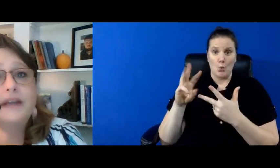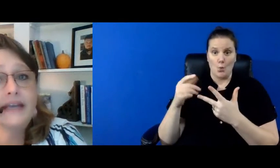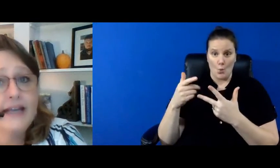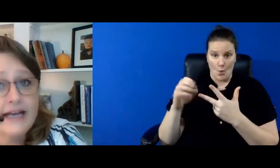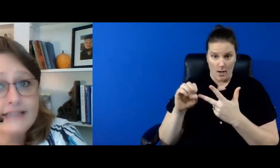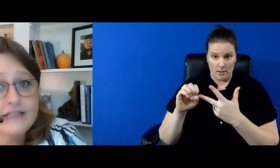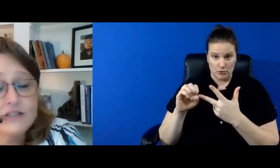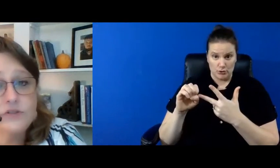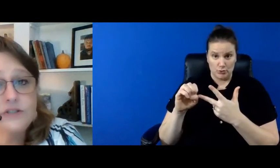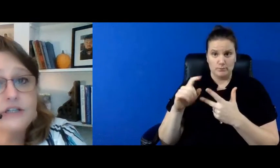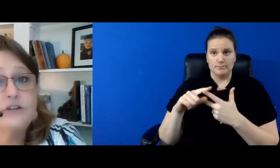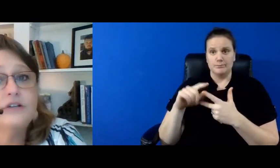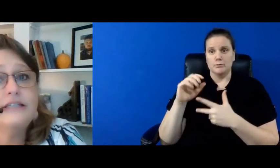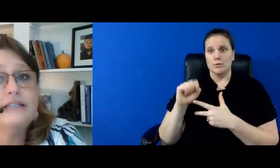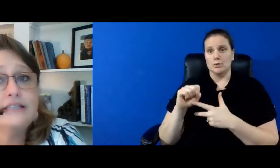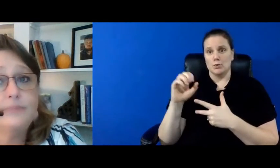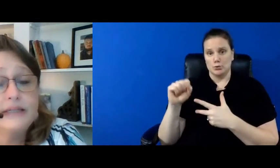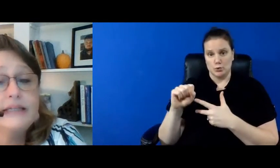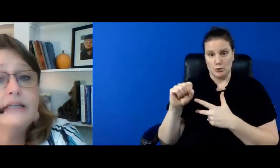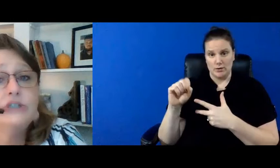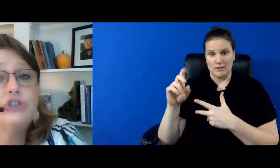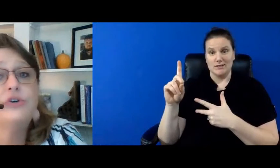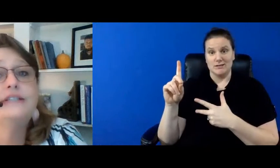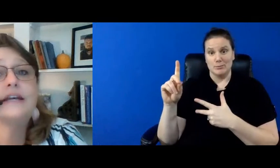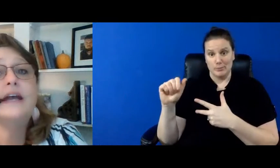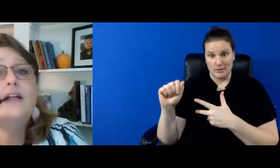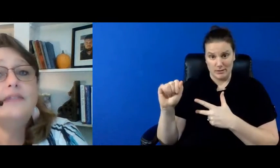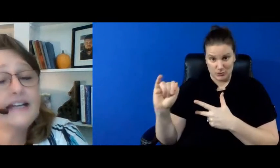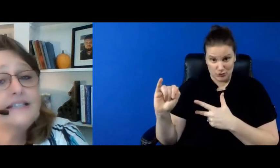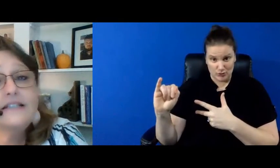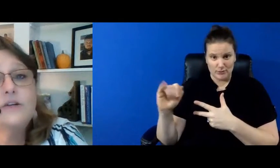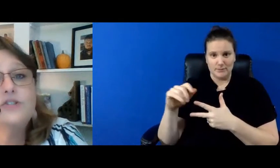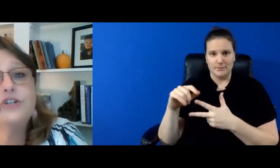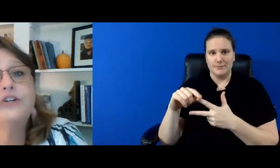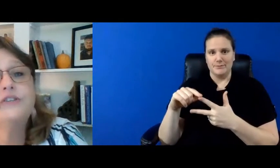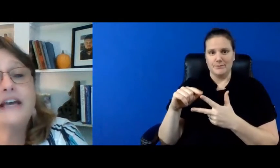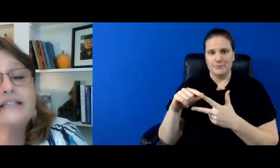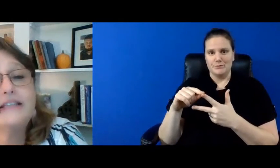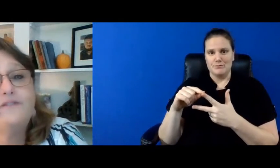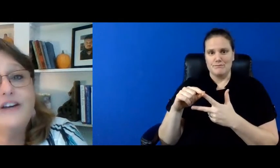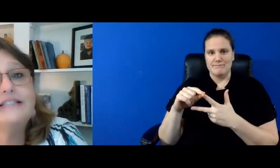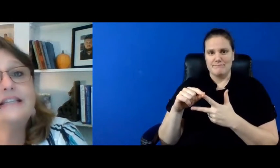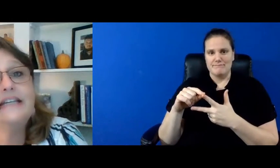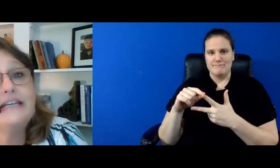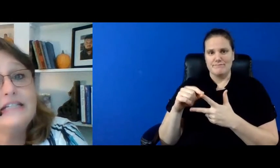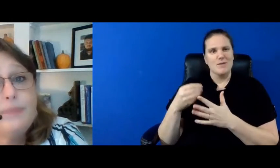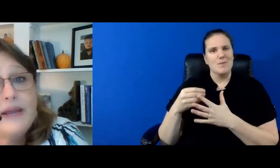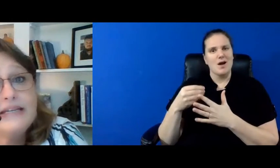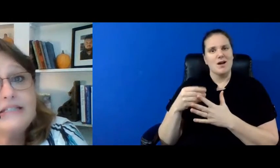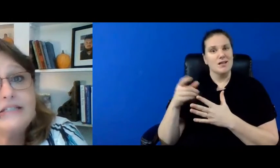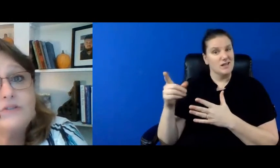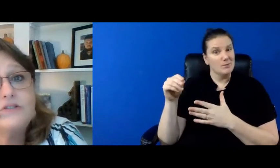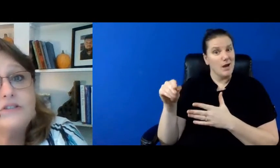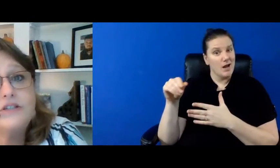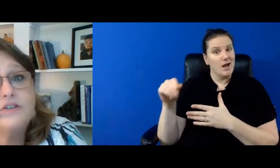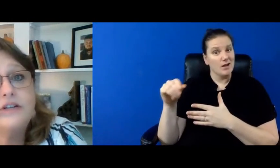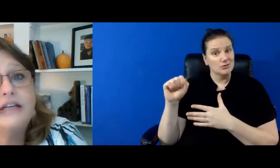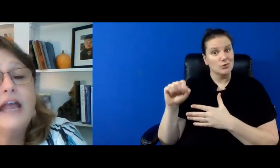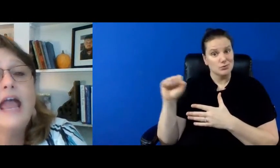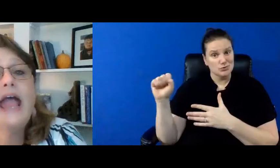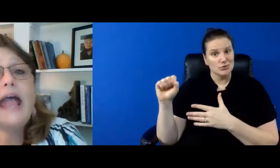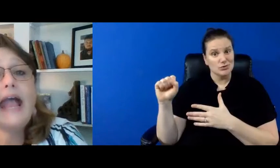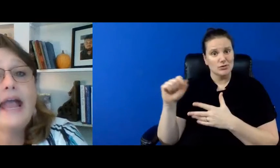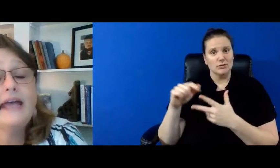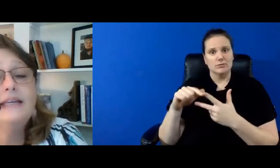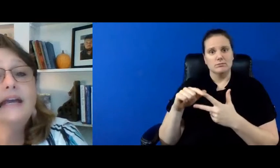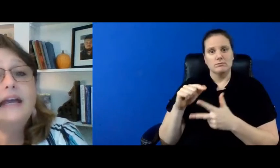he has his social security disability insurance that's the social that's the funds that he's paid into social security